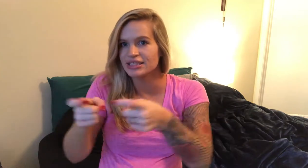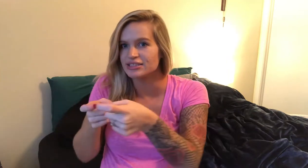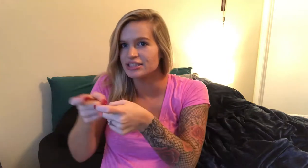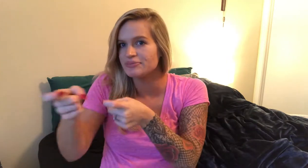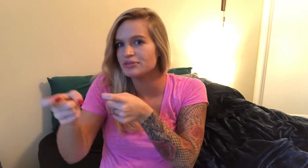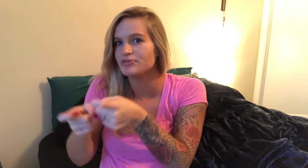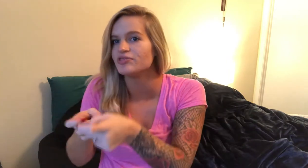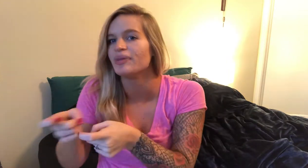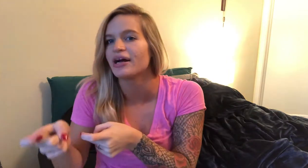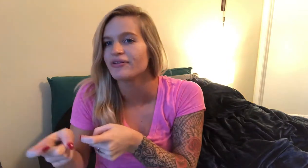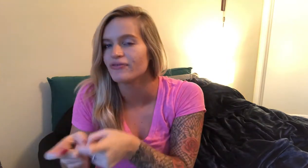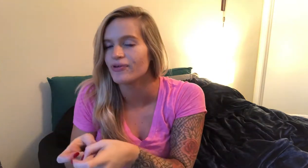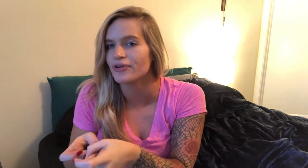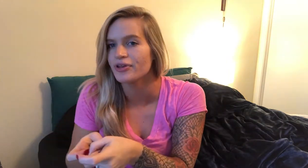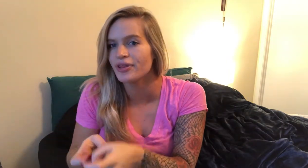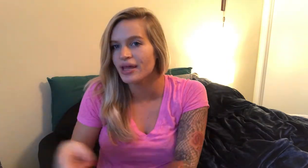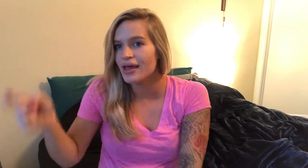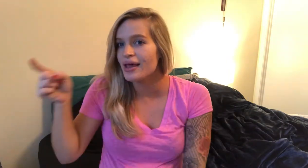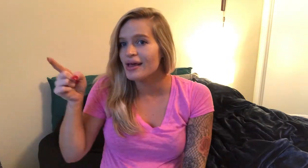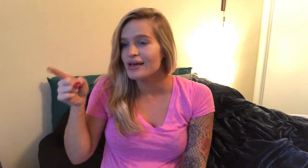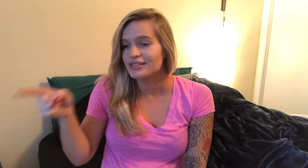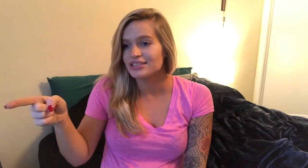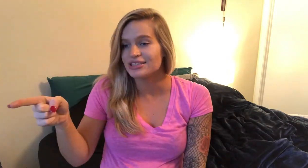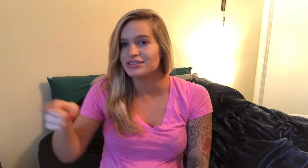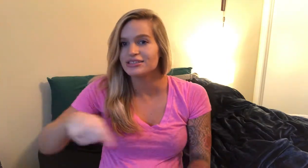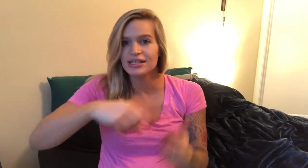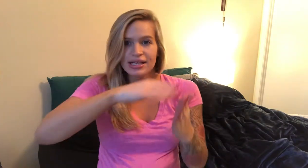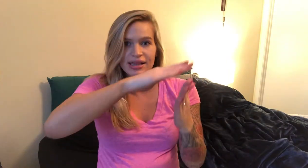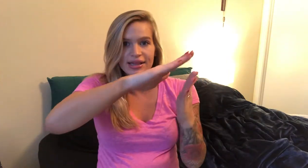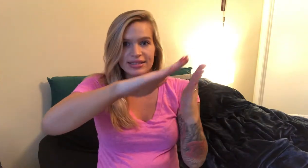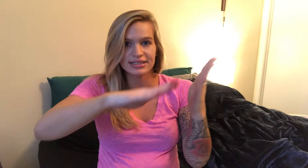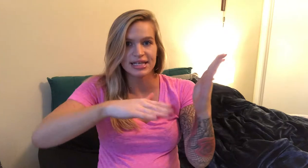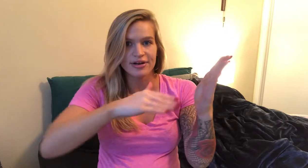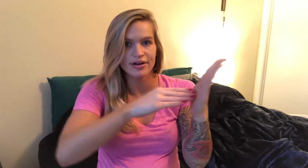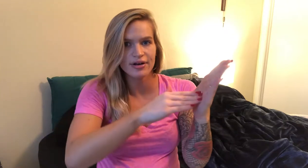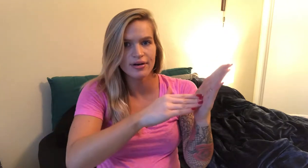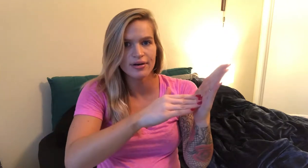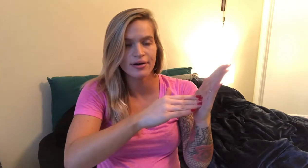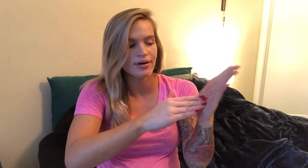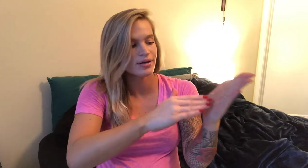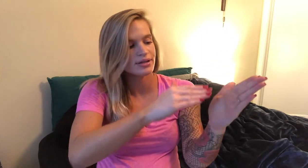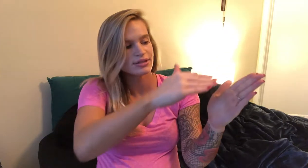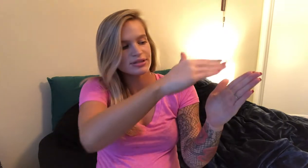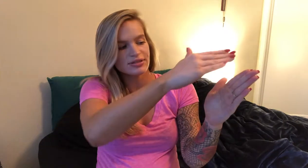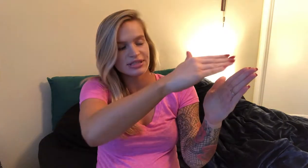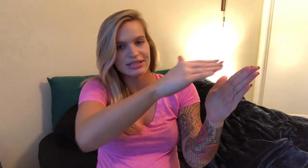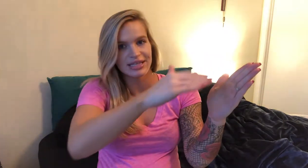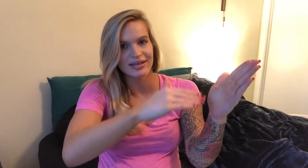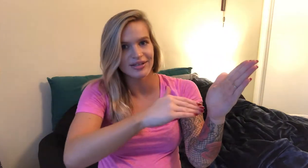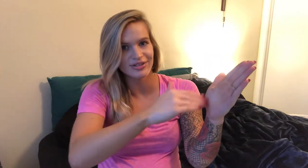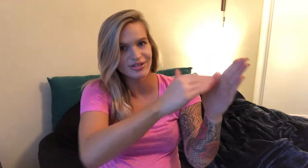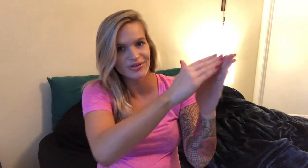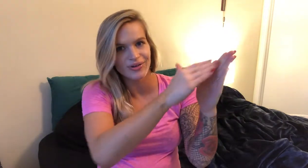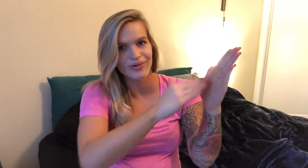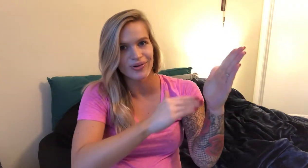hand shapes move them back and forth she's the center so just like you show the whole